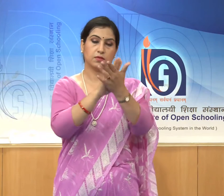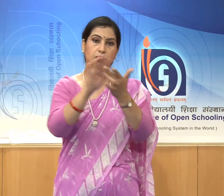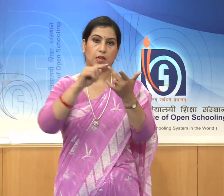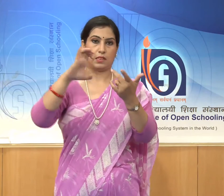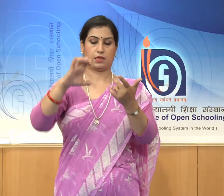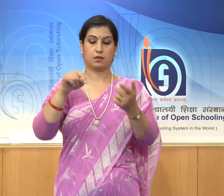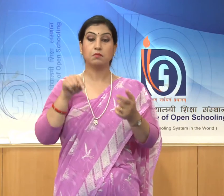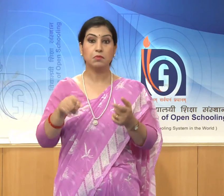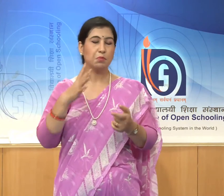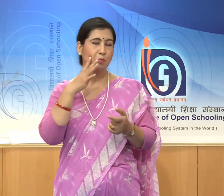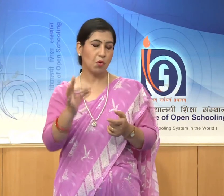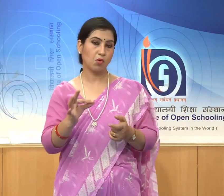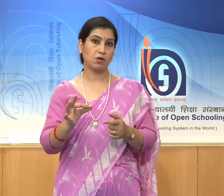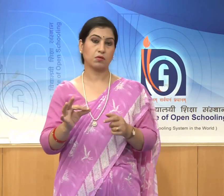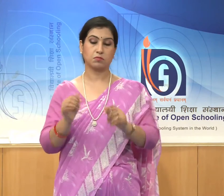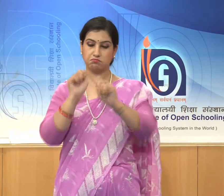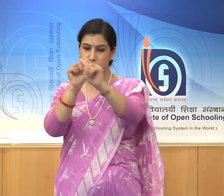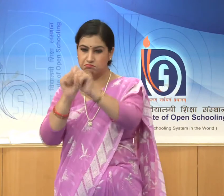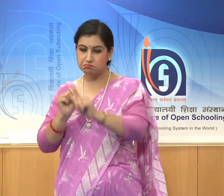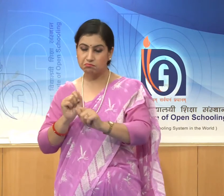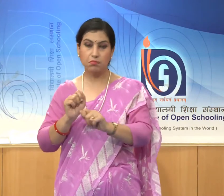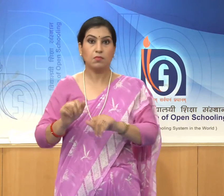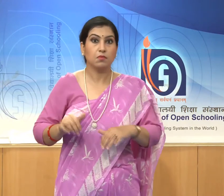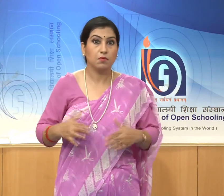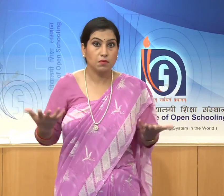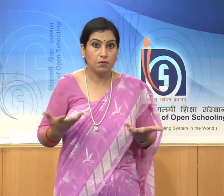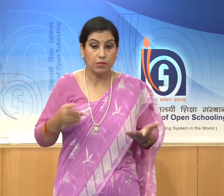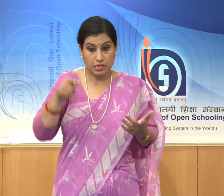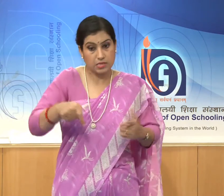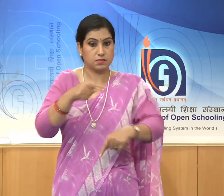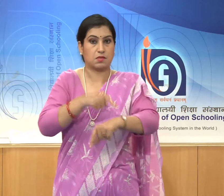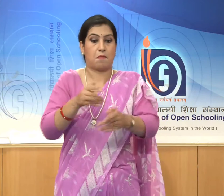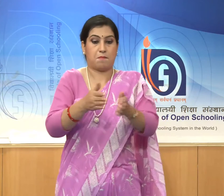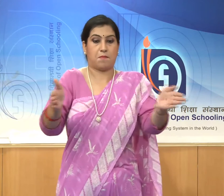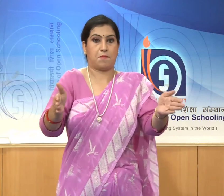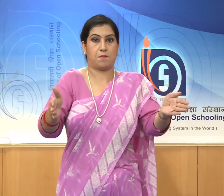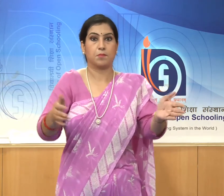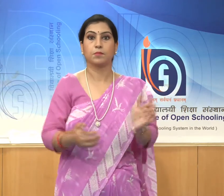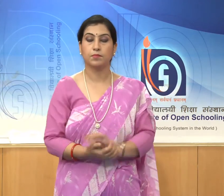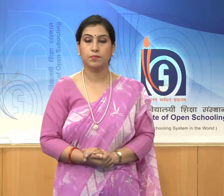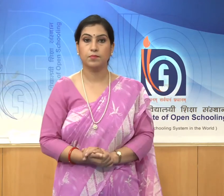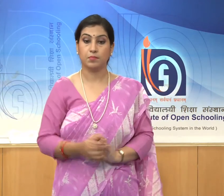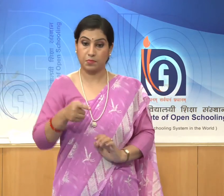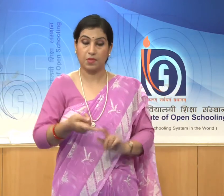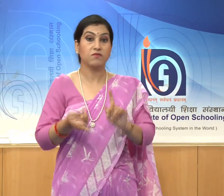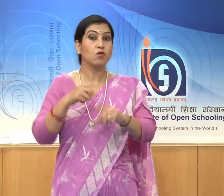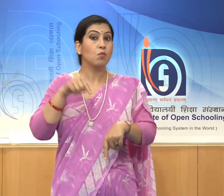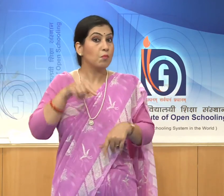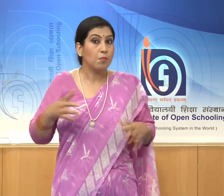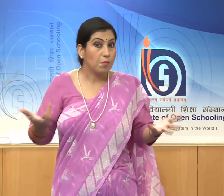One of the most important sculptural work of this period is from